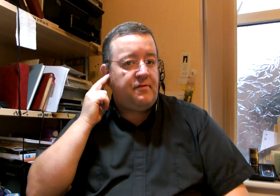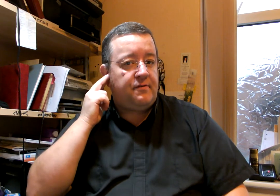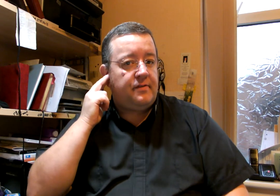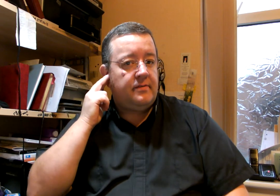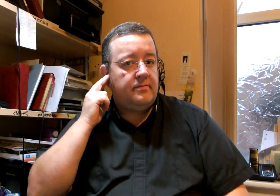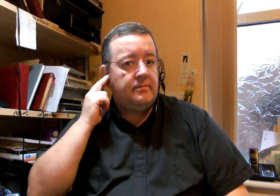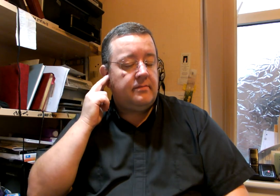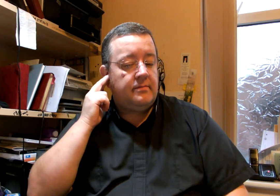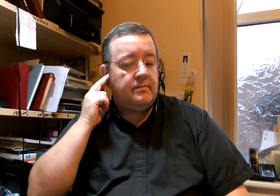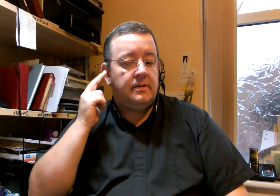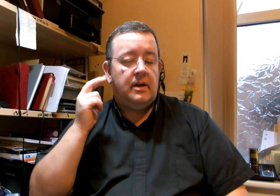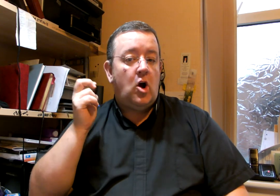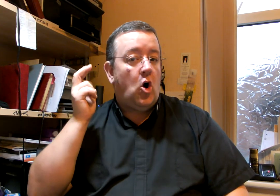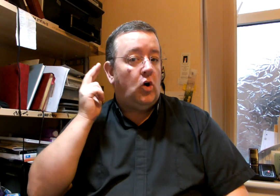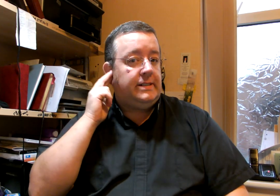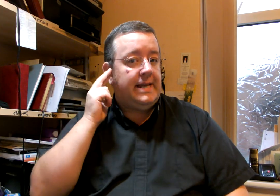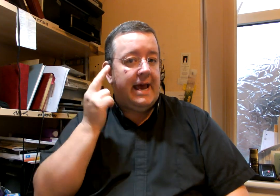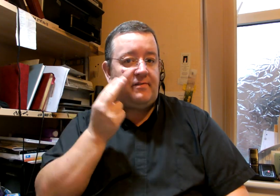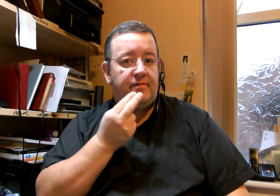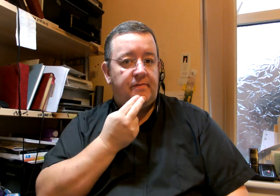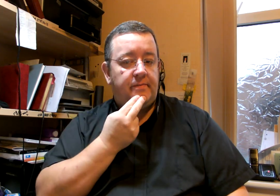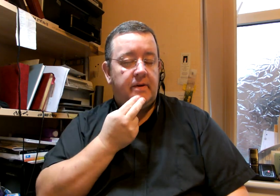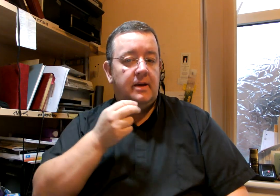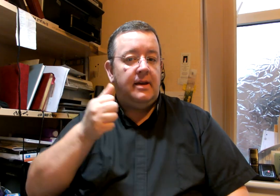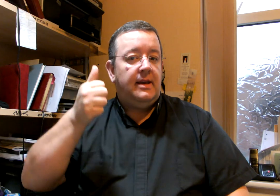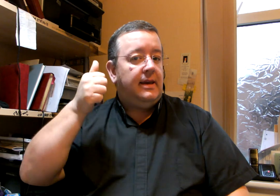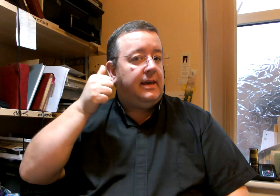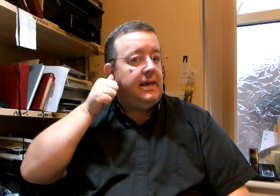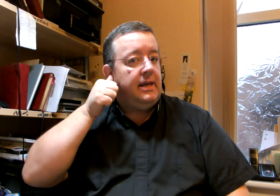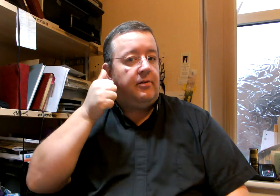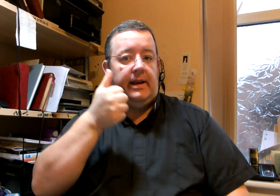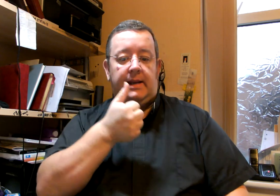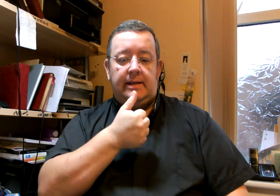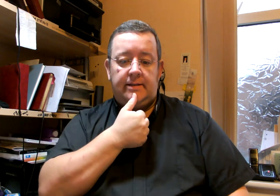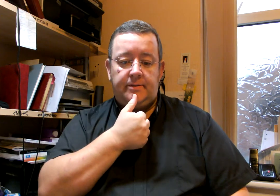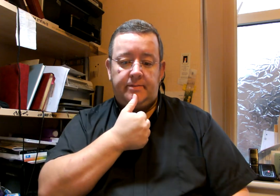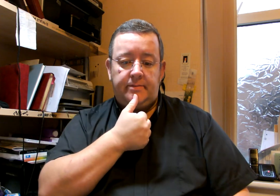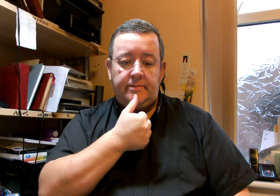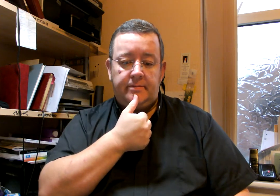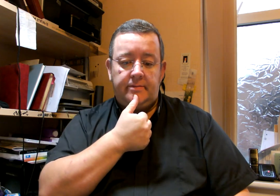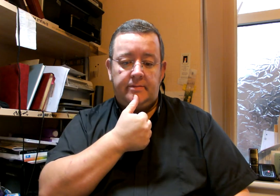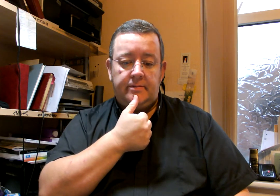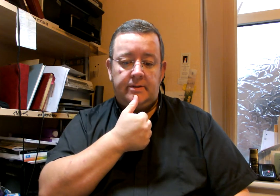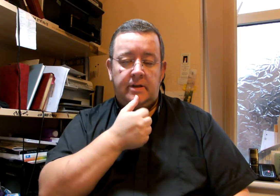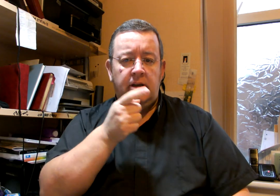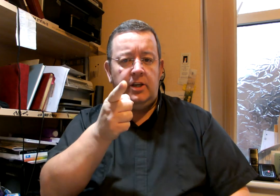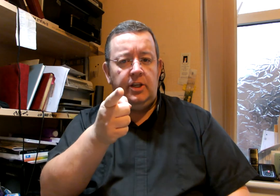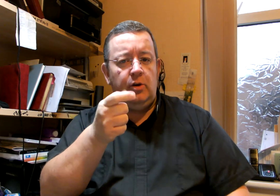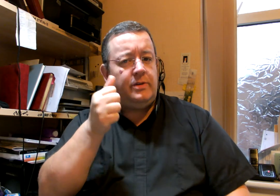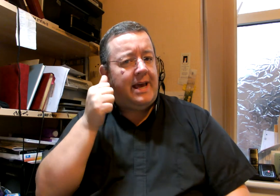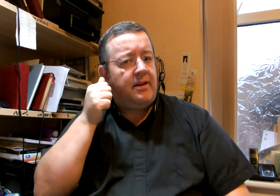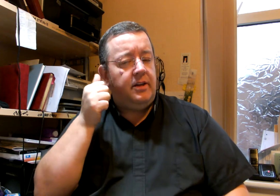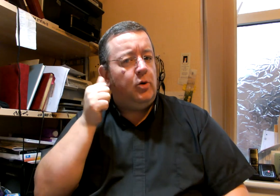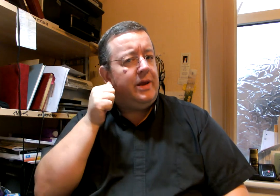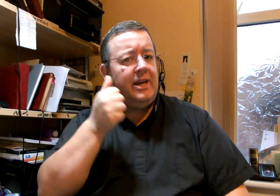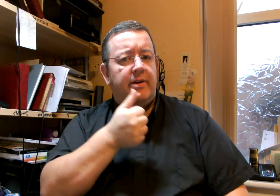Deaf or deaf. Hearing. You deaf. You hearing.